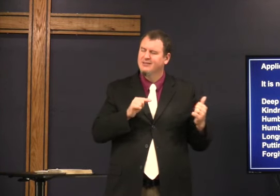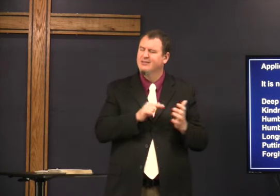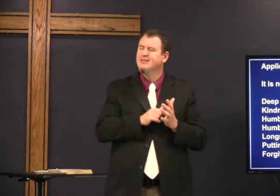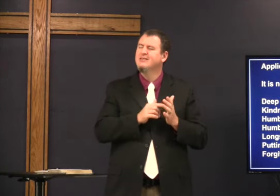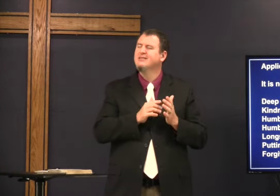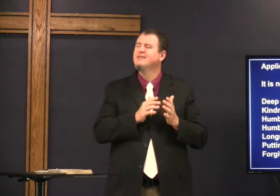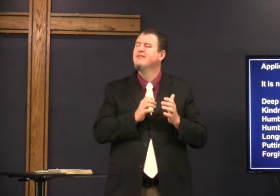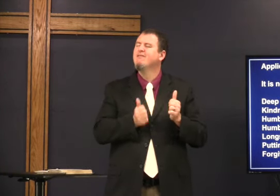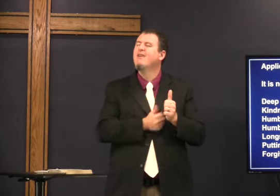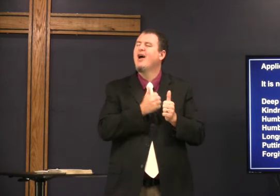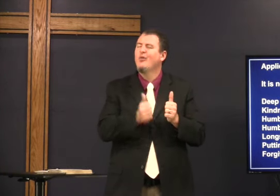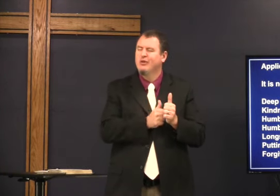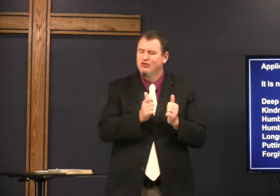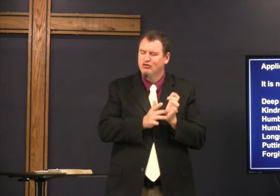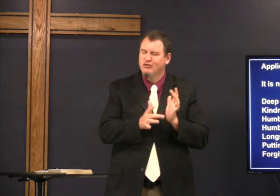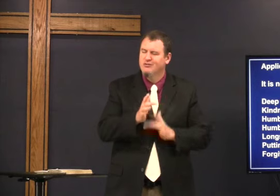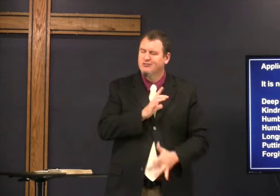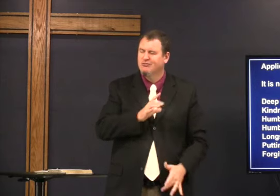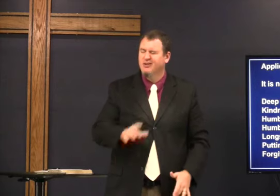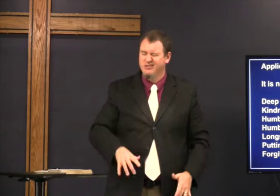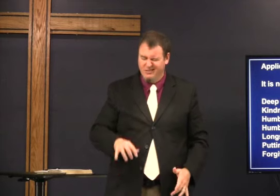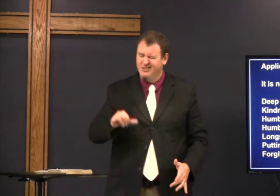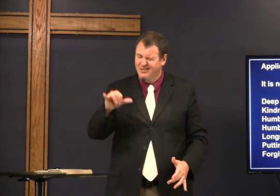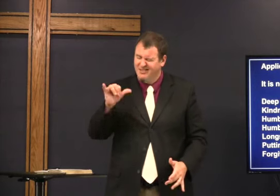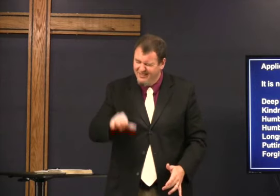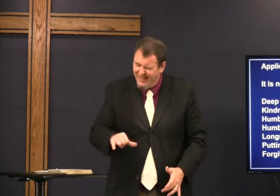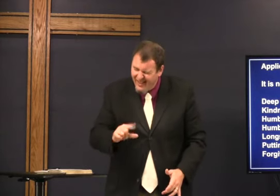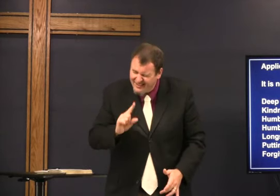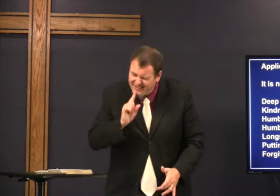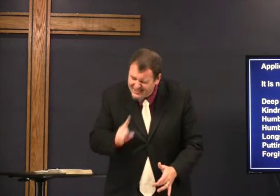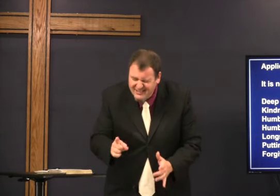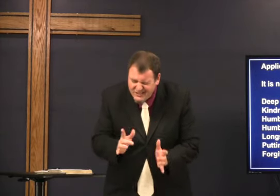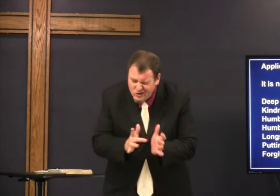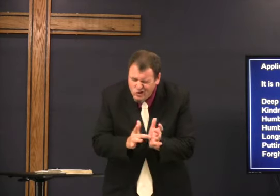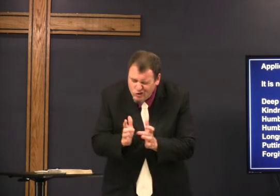follow Jesus Christ